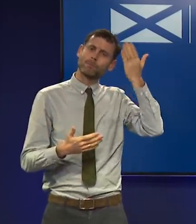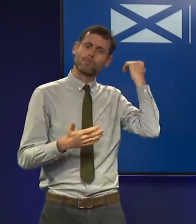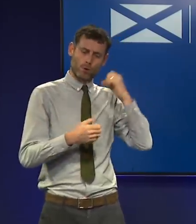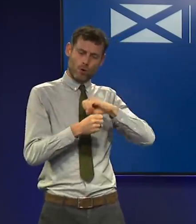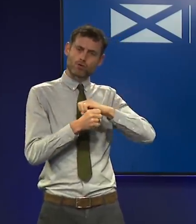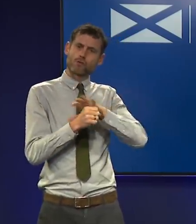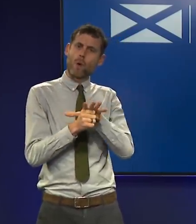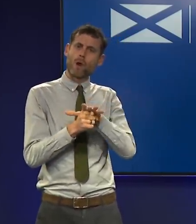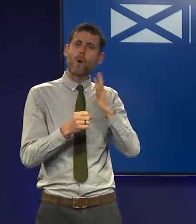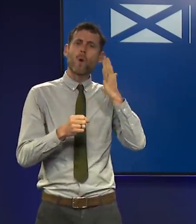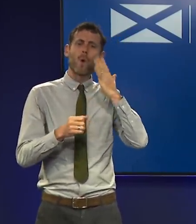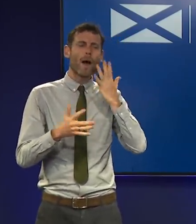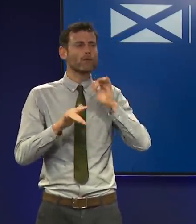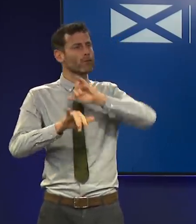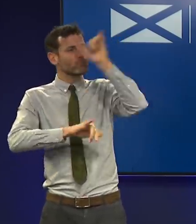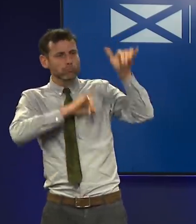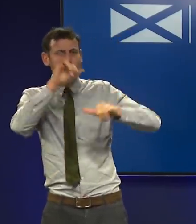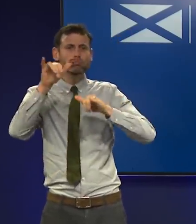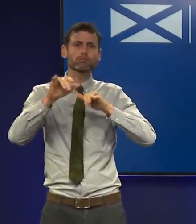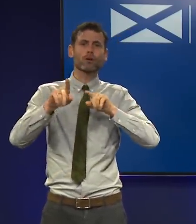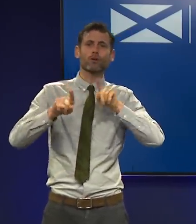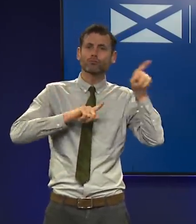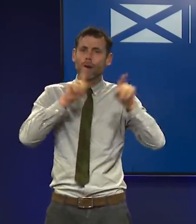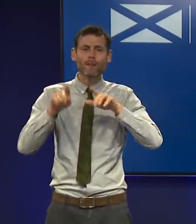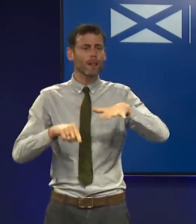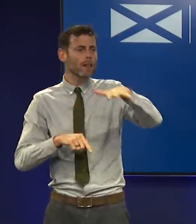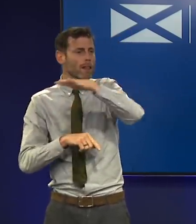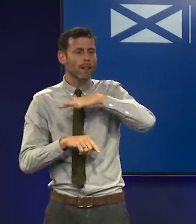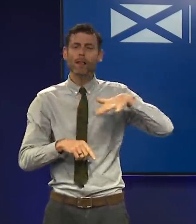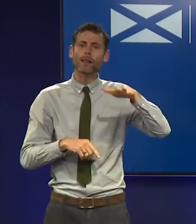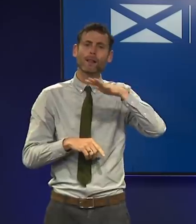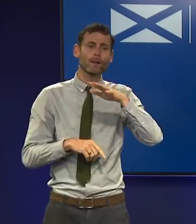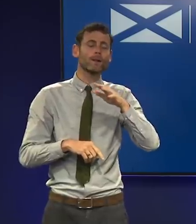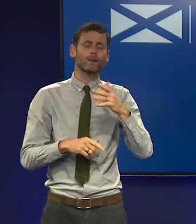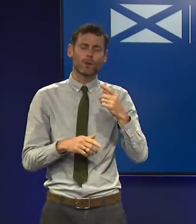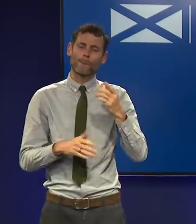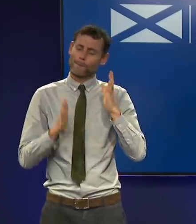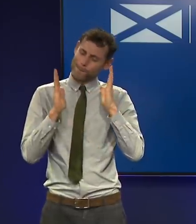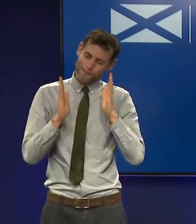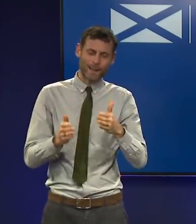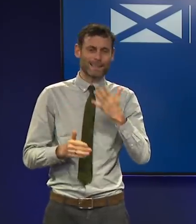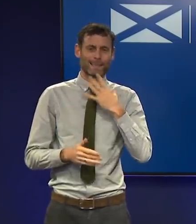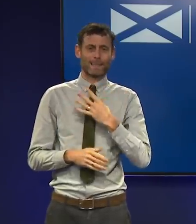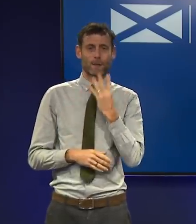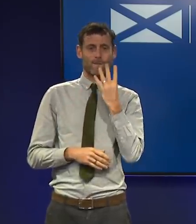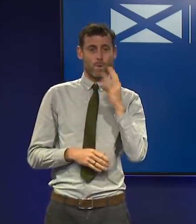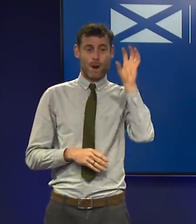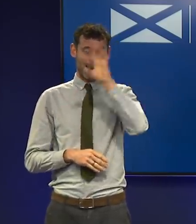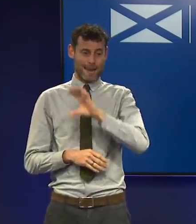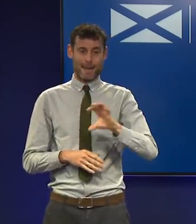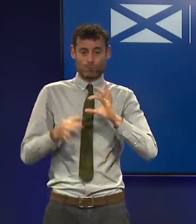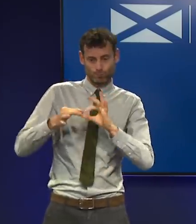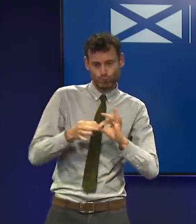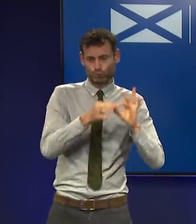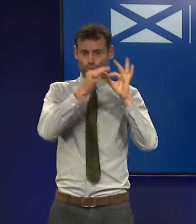many people travelling to Scotland and indeed to Wales via airports in England, anything less than a Four Nations approach to requirements like this